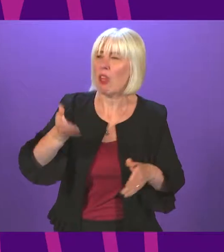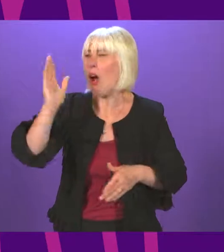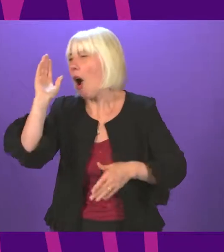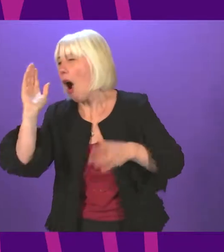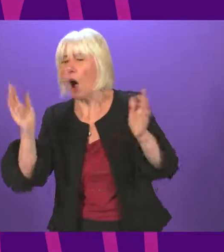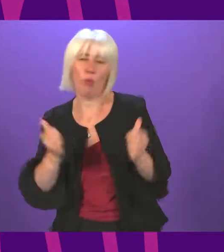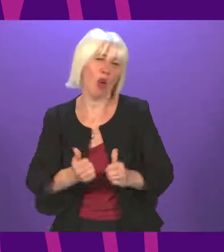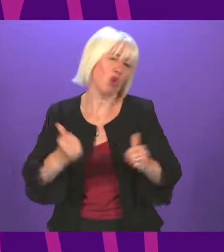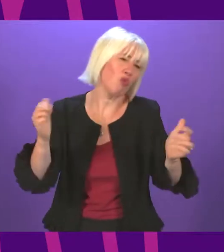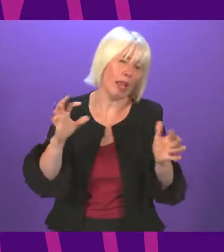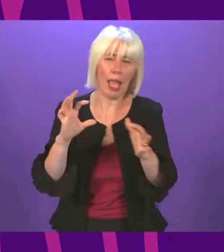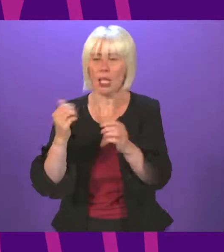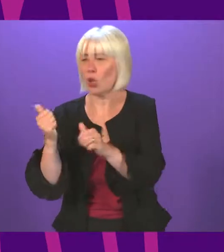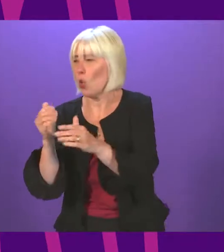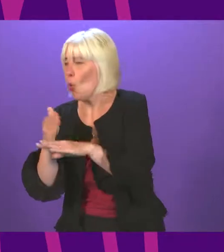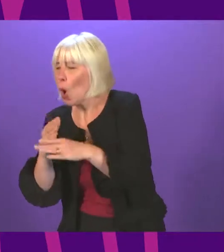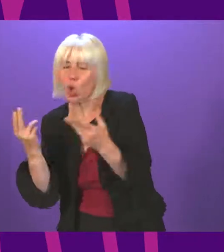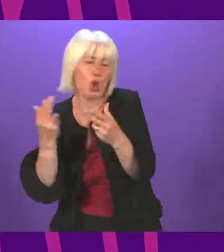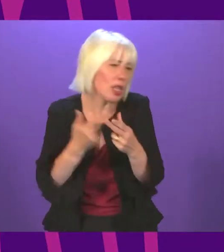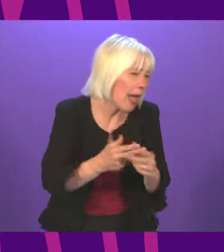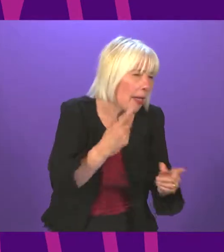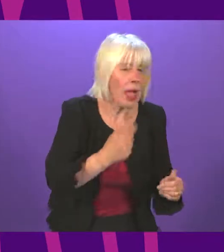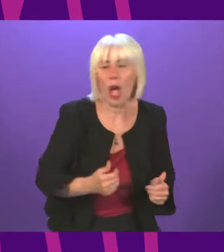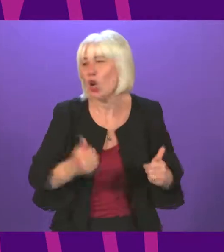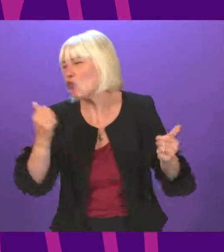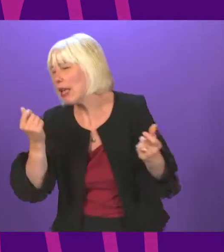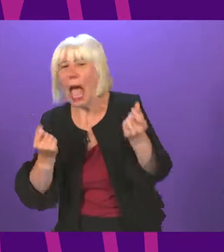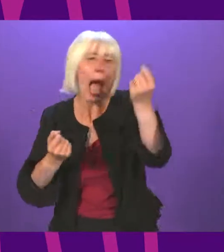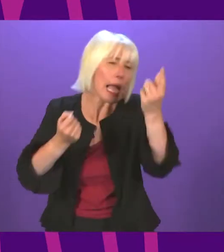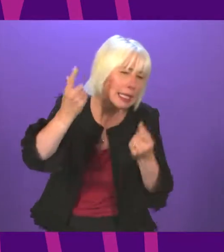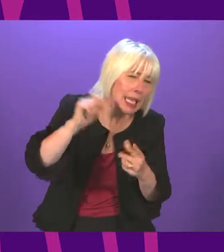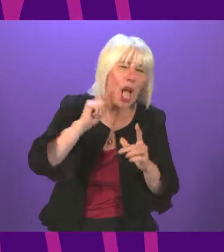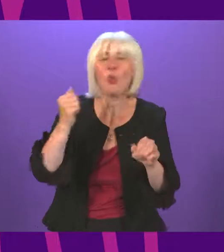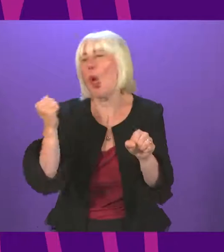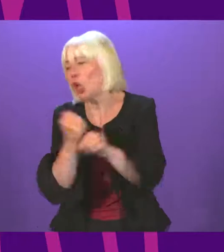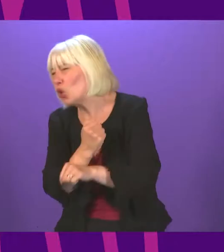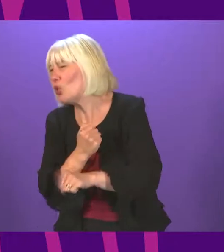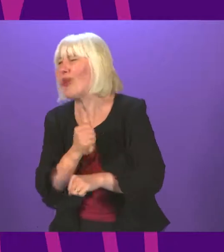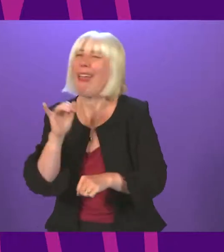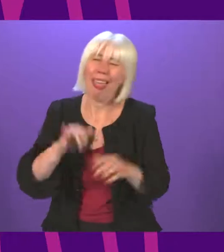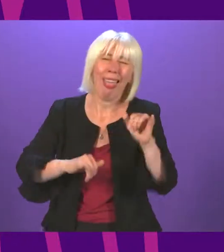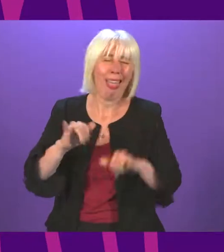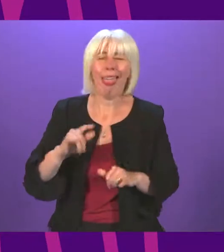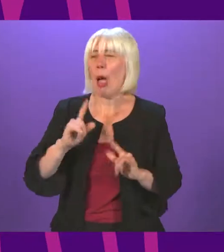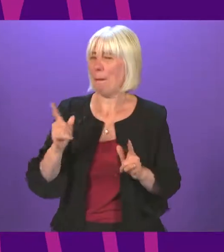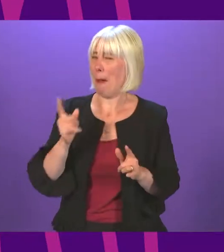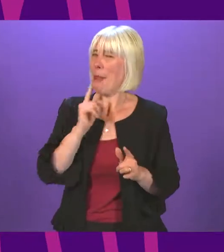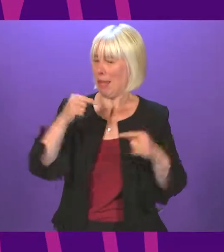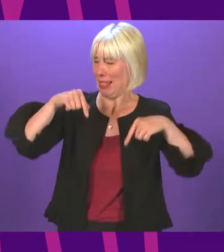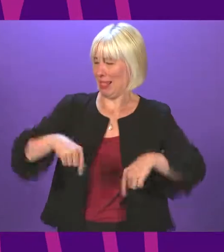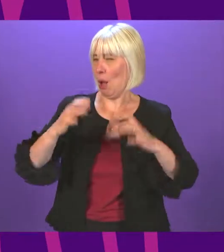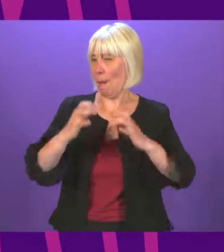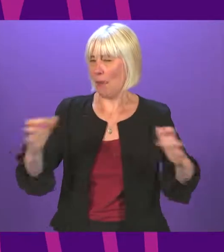the great unifier, wanting to have cooperation, saying when there are ideas, we are willing to take them on board. I have heard people from across this parliament